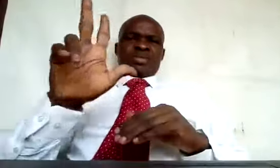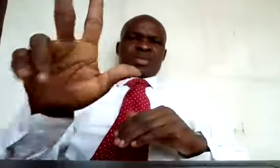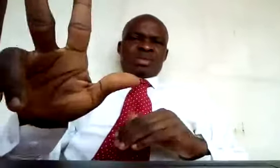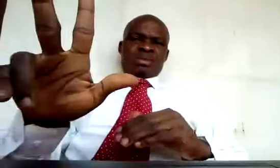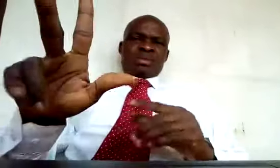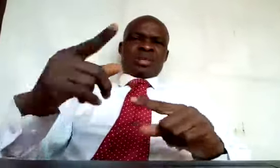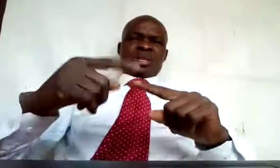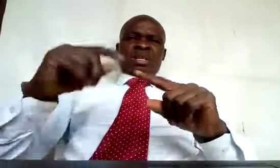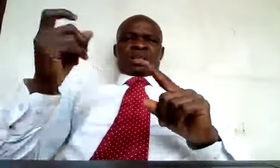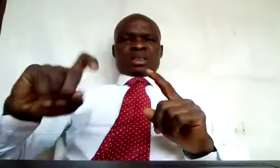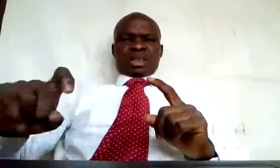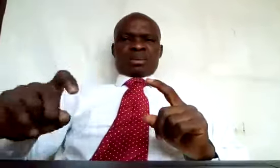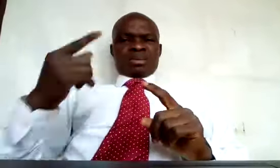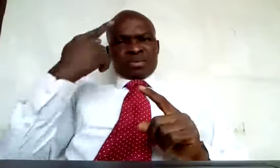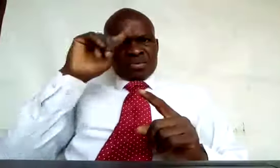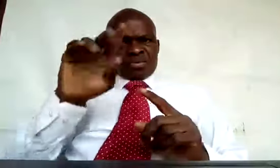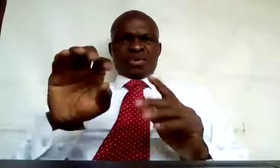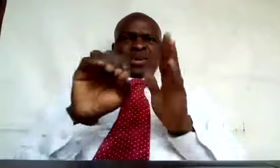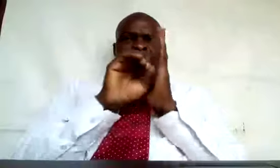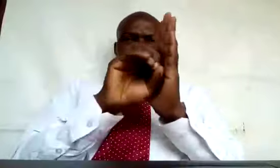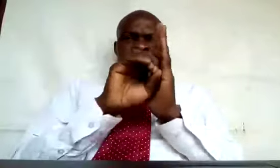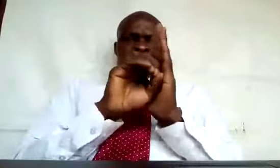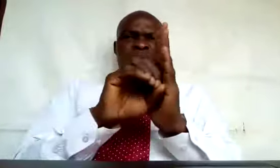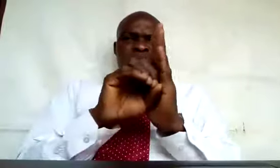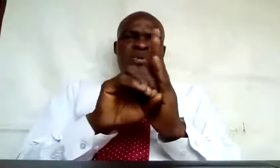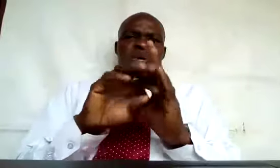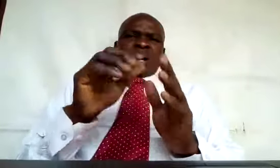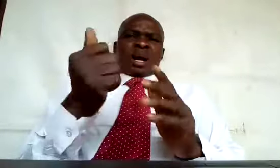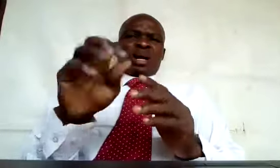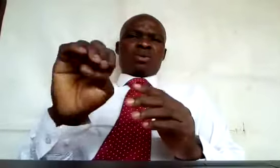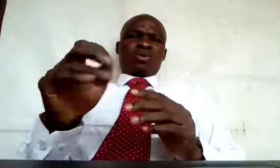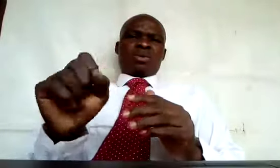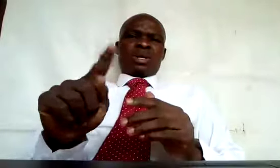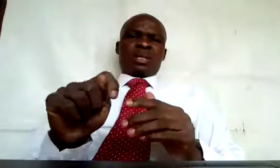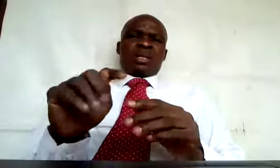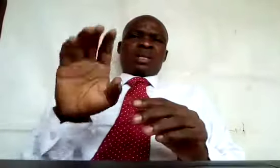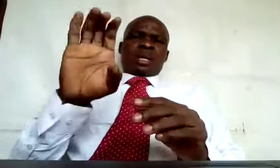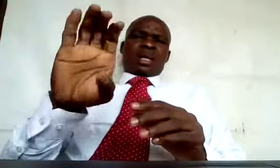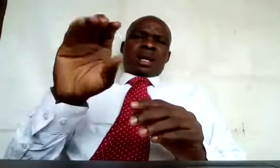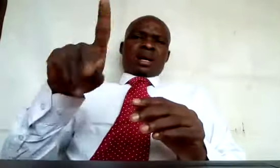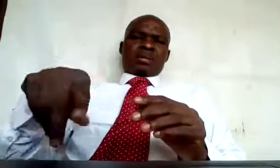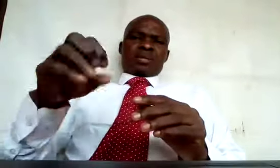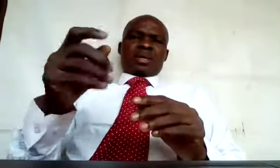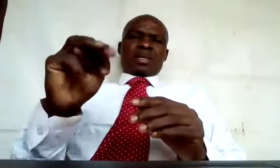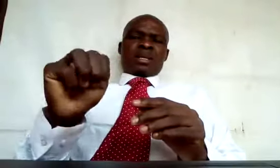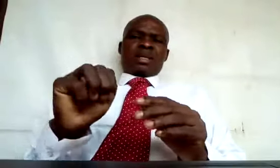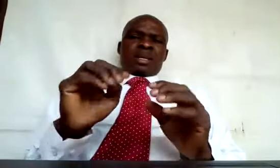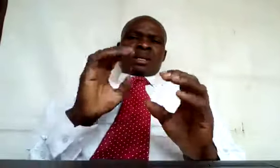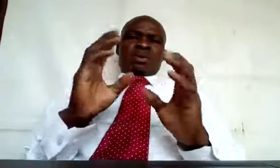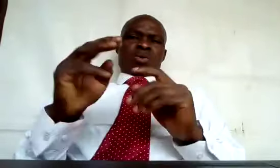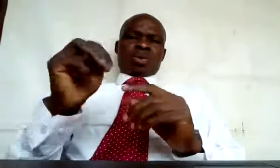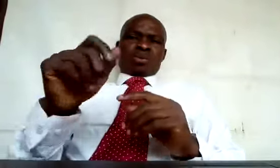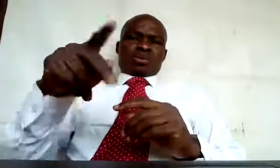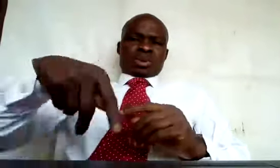example, buffalo, accurate, cabinet, composition, conference,